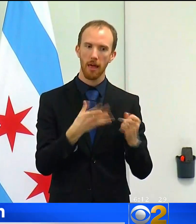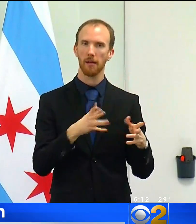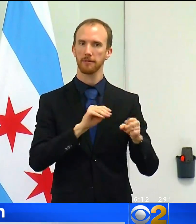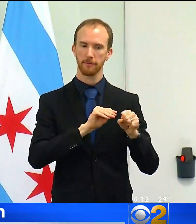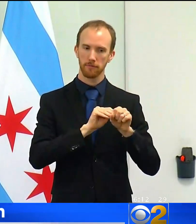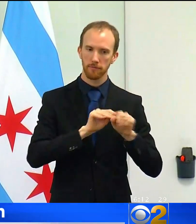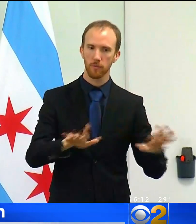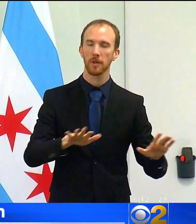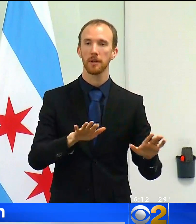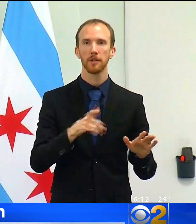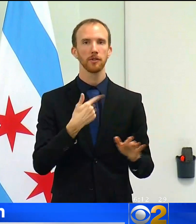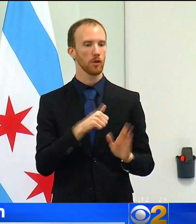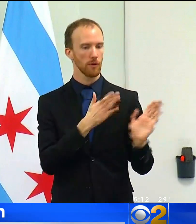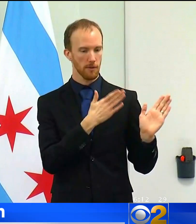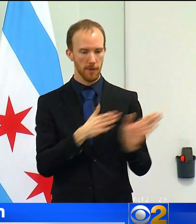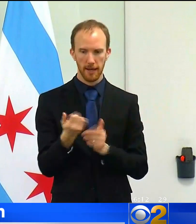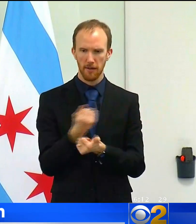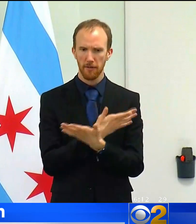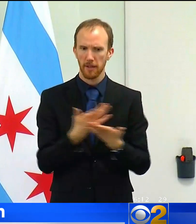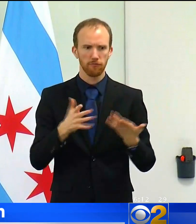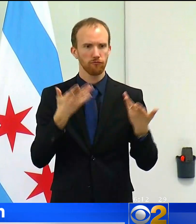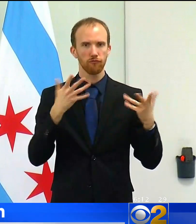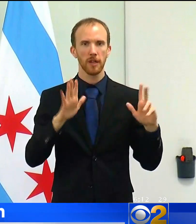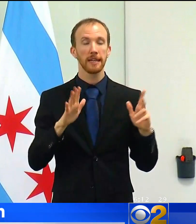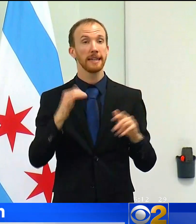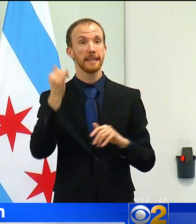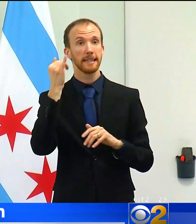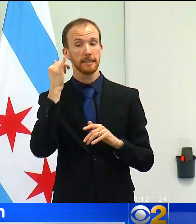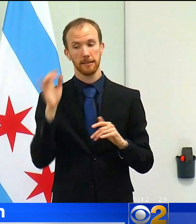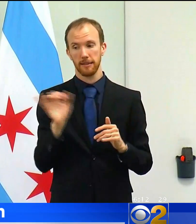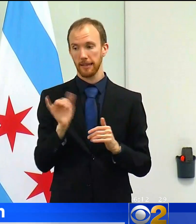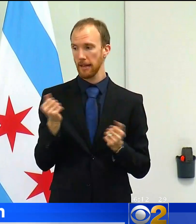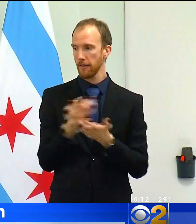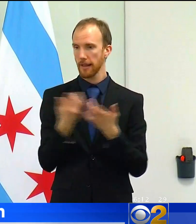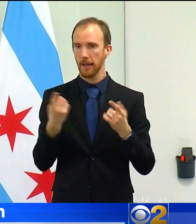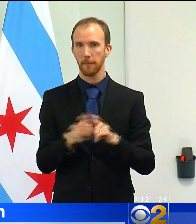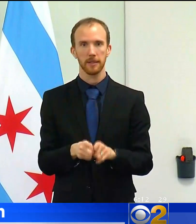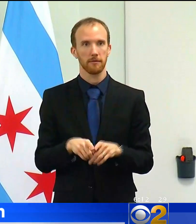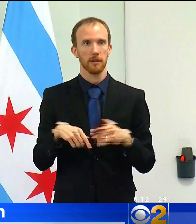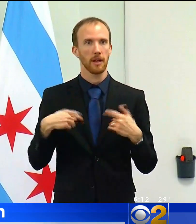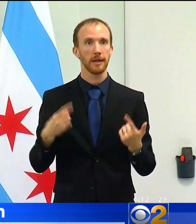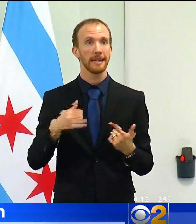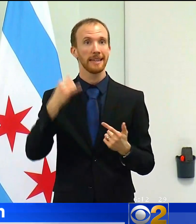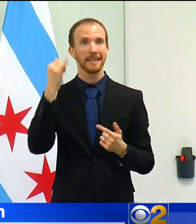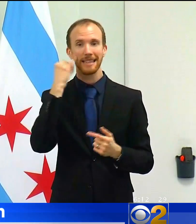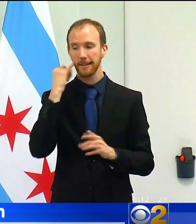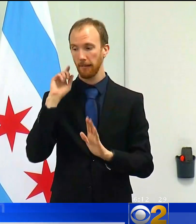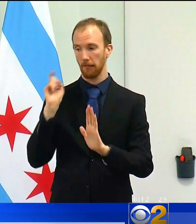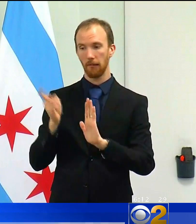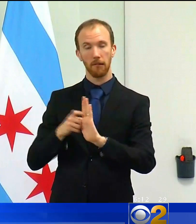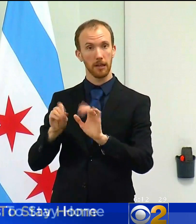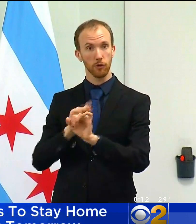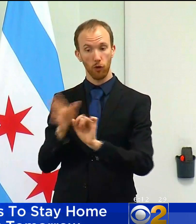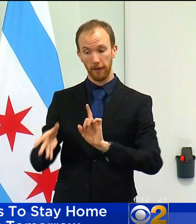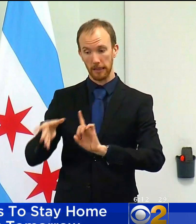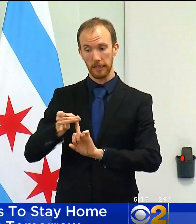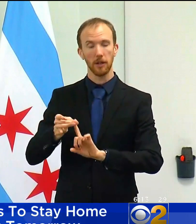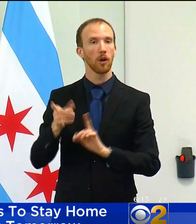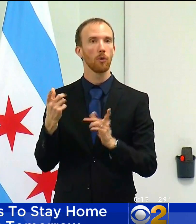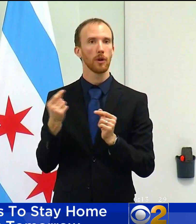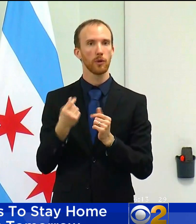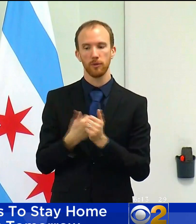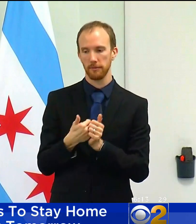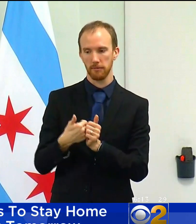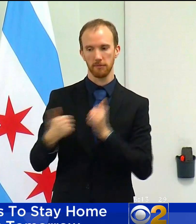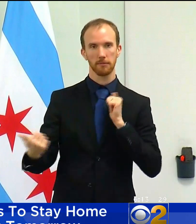happening in our schools. When cases arise, we're able to isolate, we're take pods into quarantine immediately to make sure that COVID is not